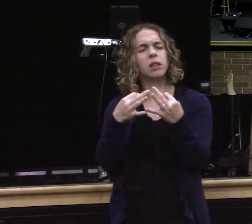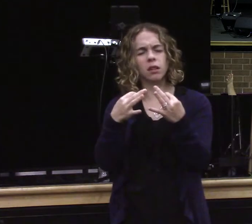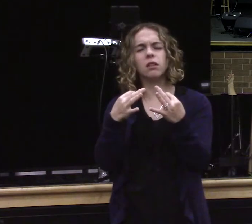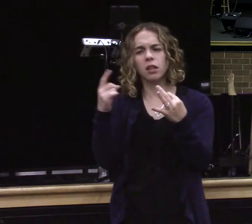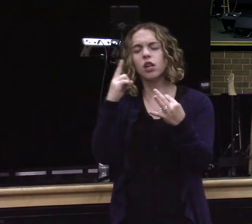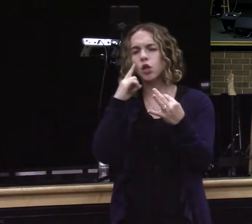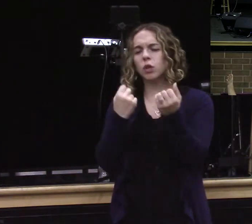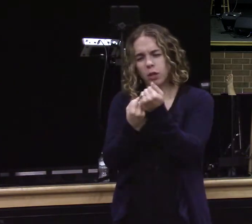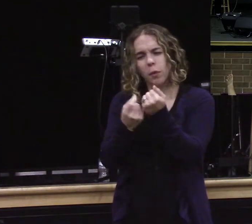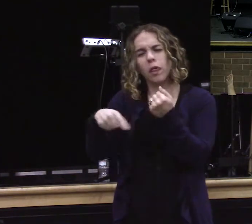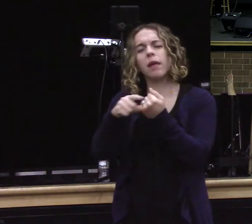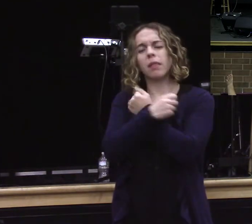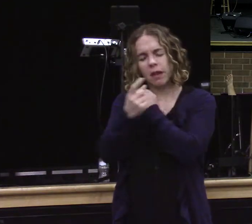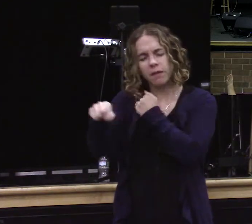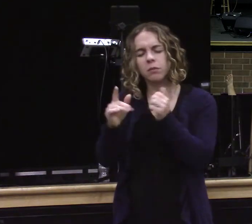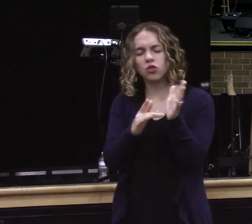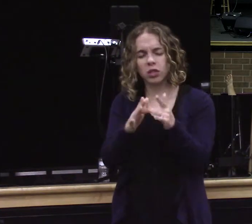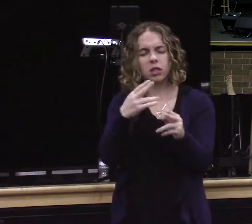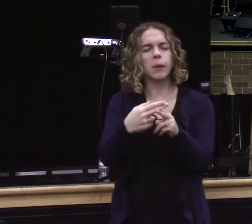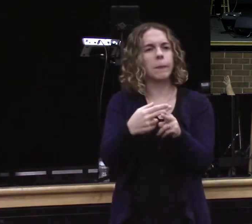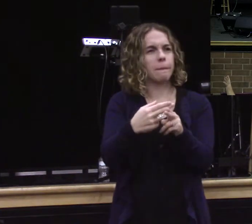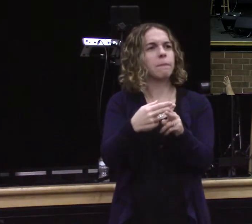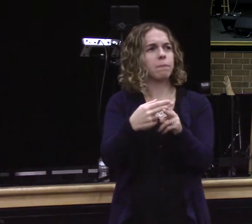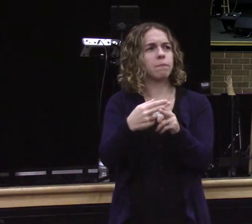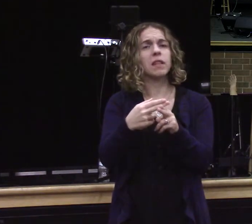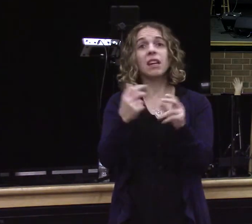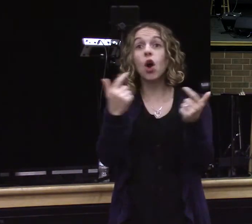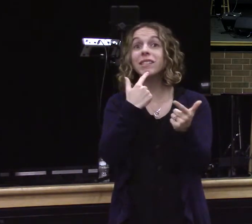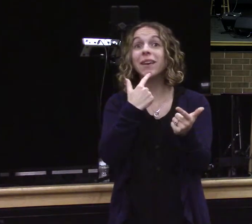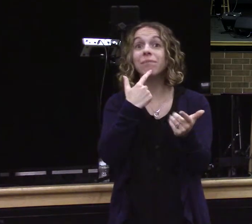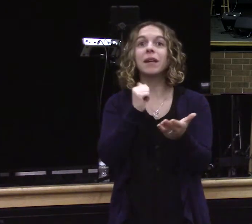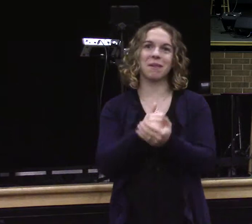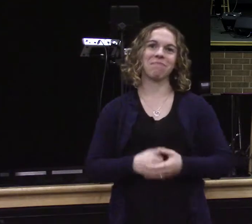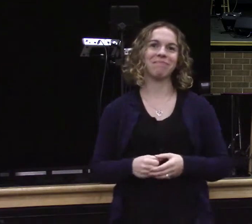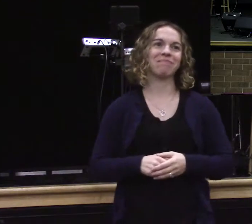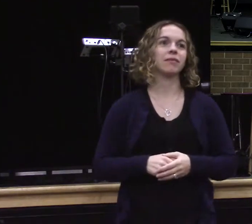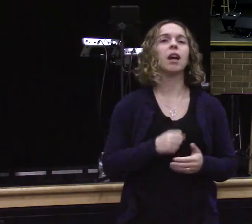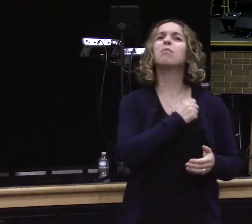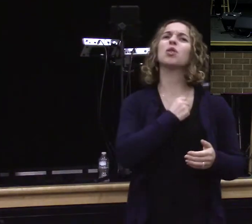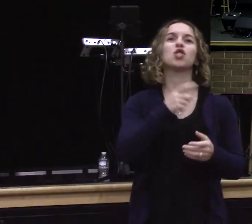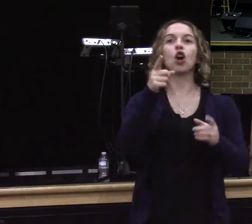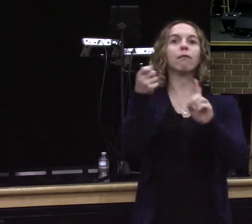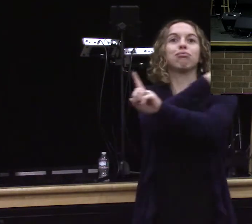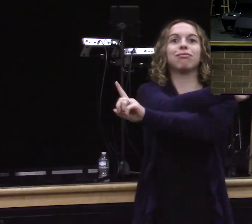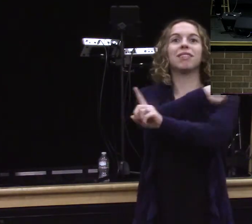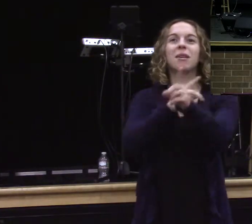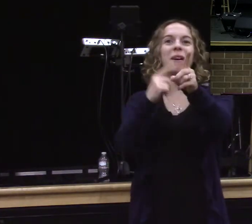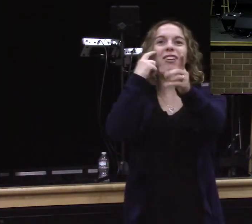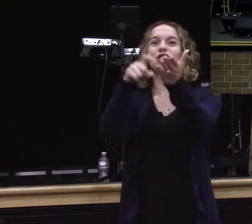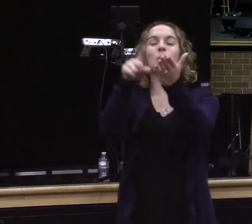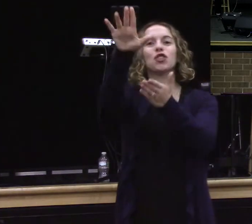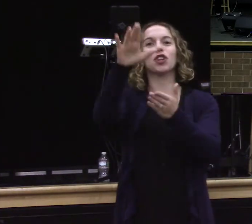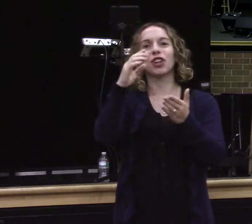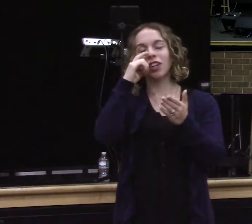you would just be with them. In Jesus name. And everybody said. Sorry about that. That's what we do as pastors.